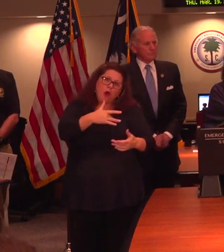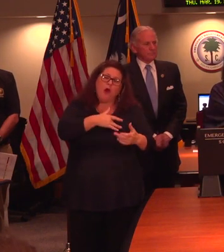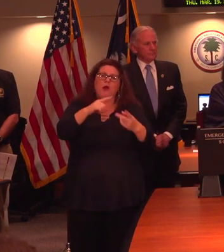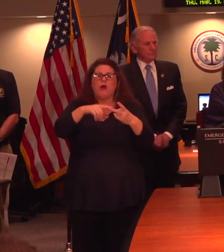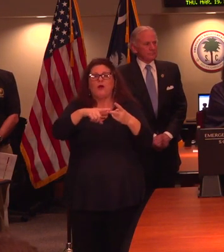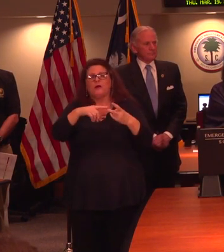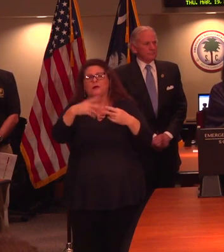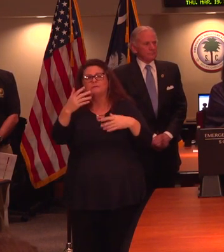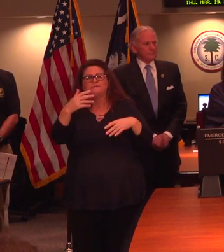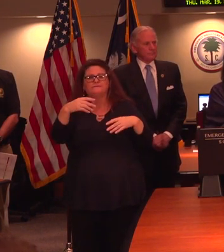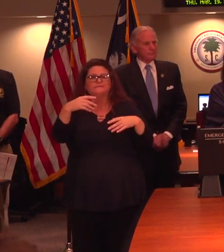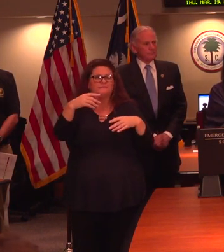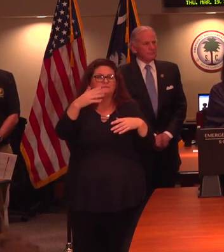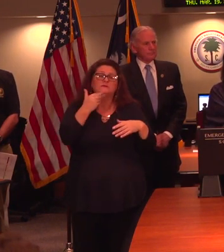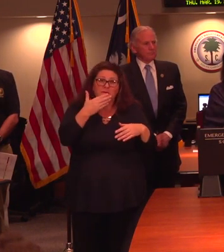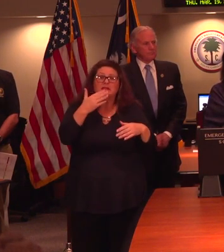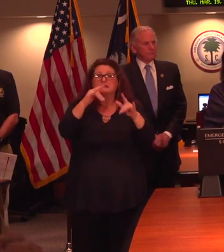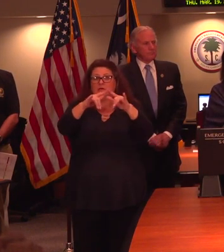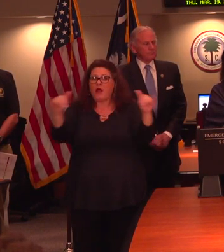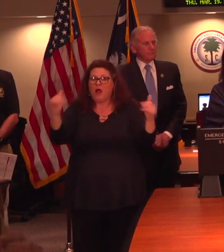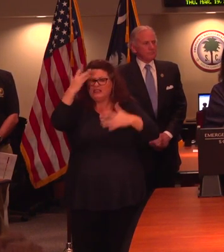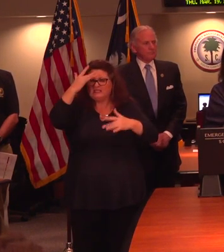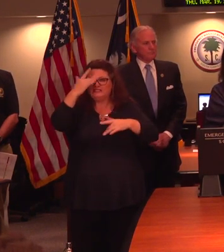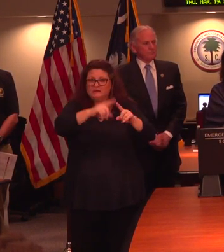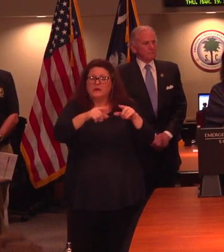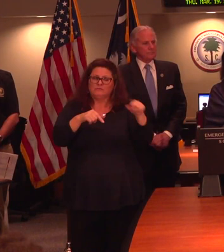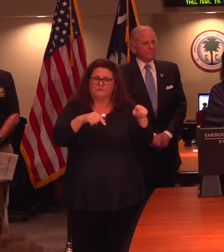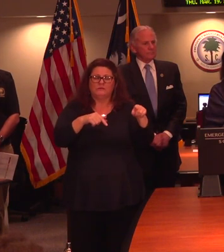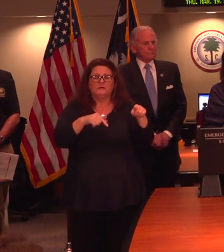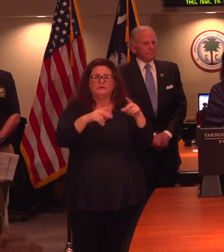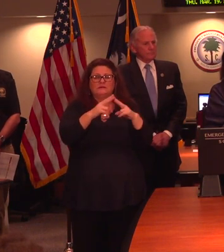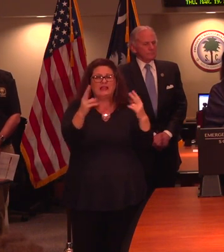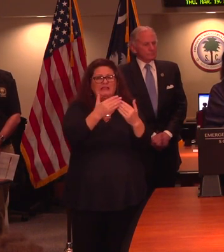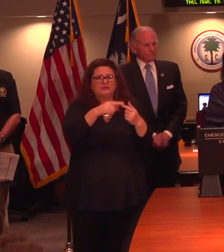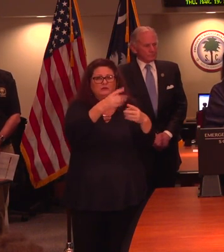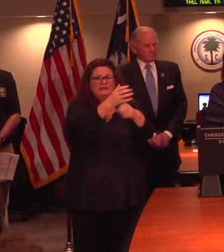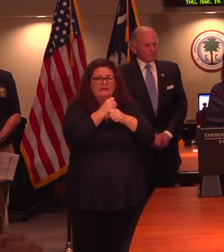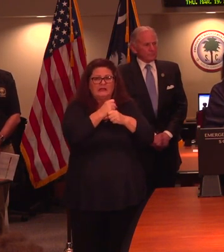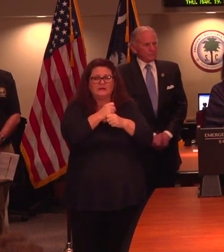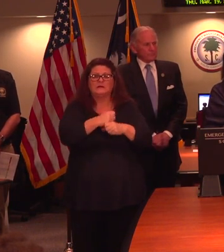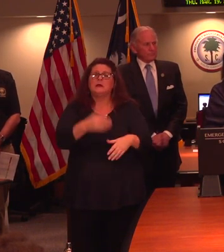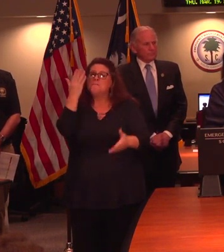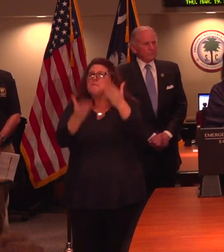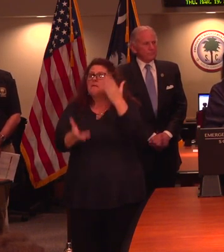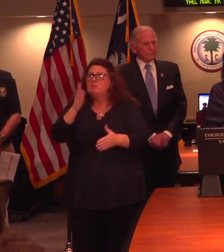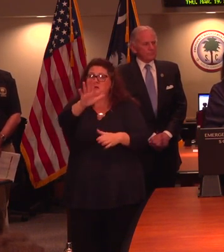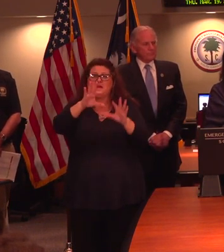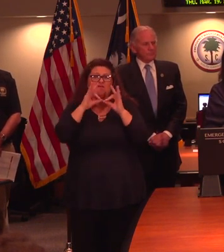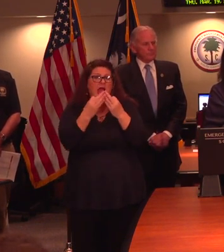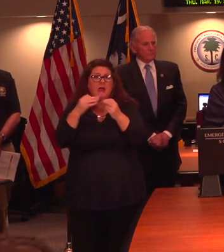You may be charged with helping to take care of a family member, friend, or neighbor who is at greater risk of becoming ill.